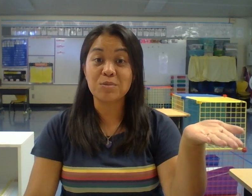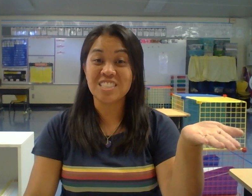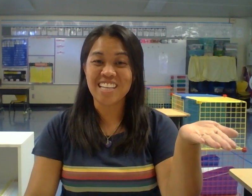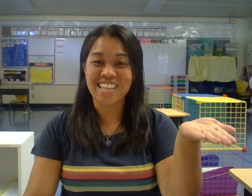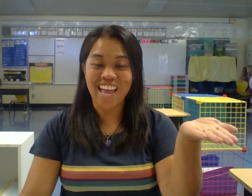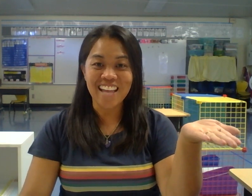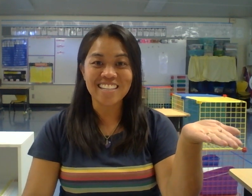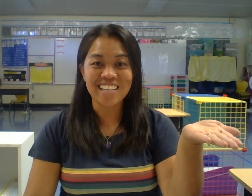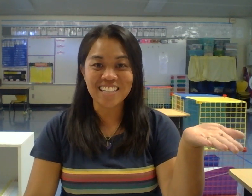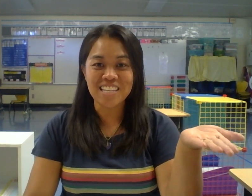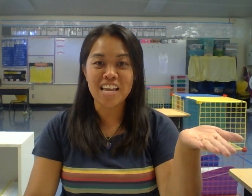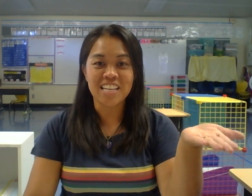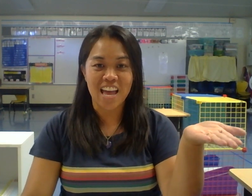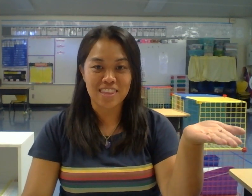will say the ending together.